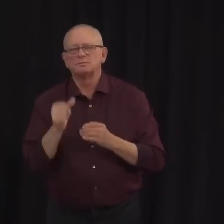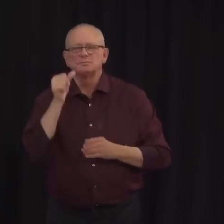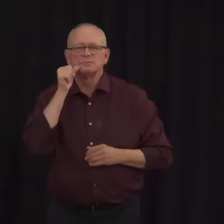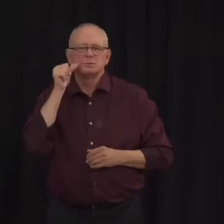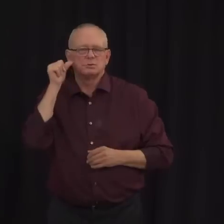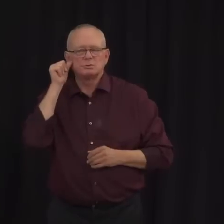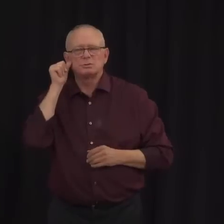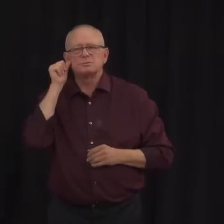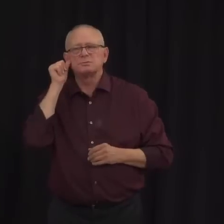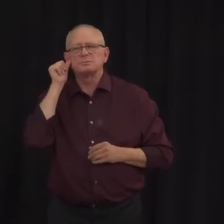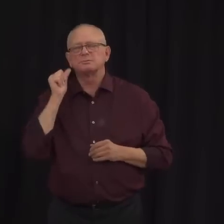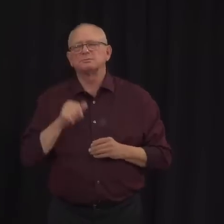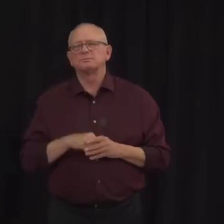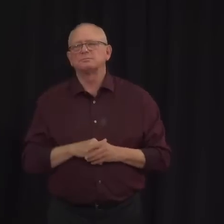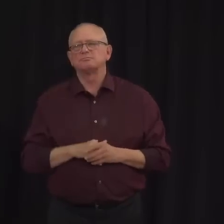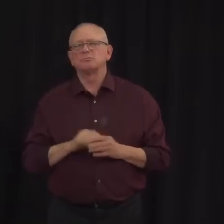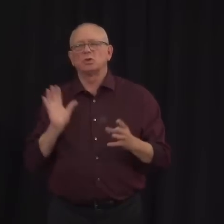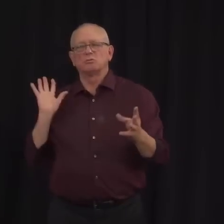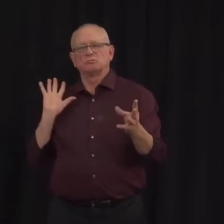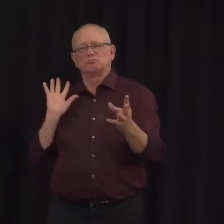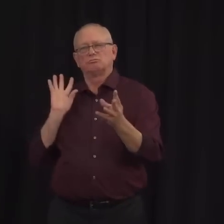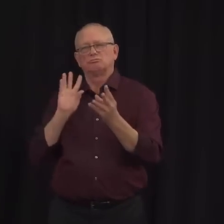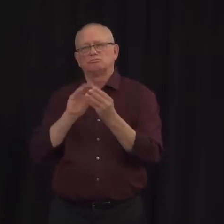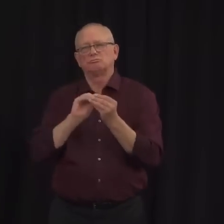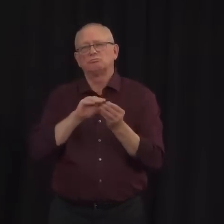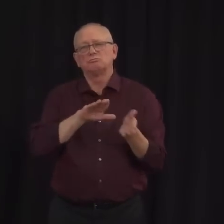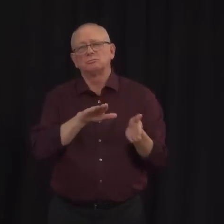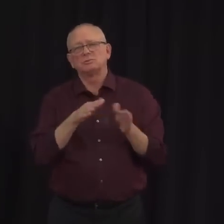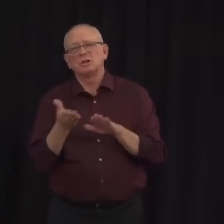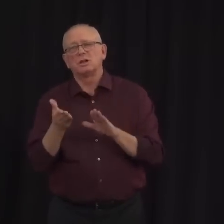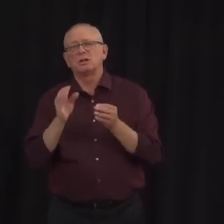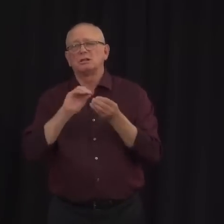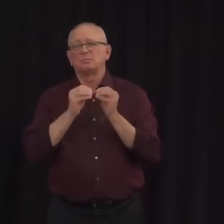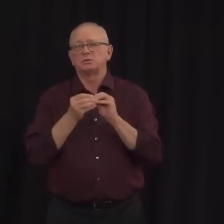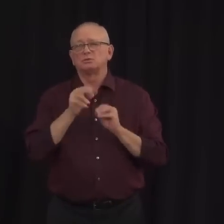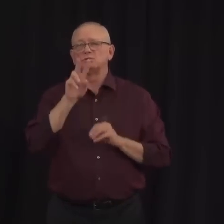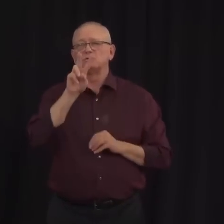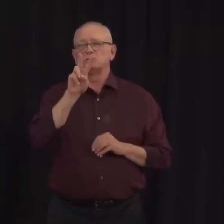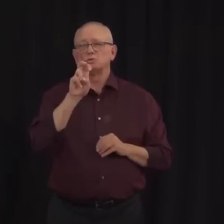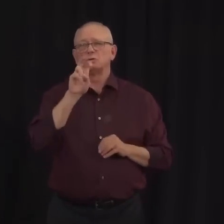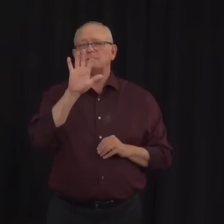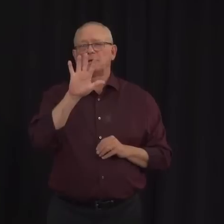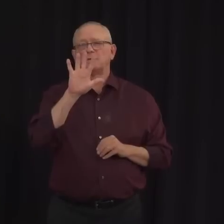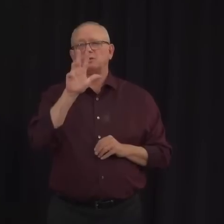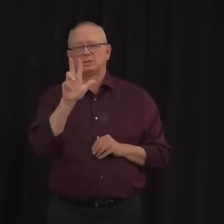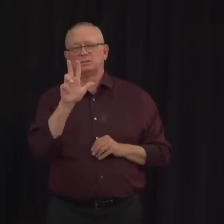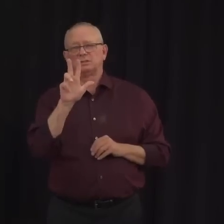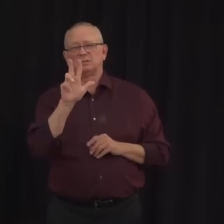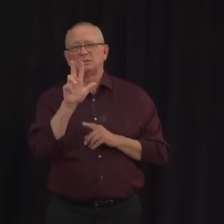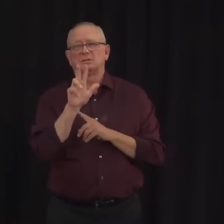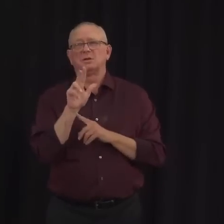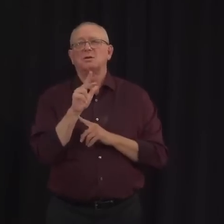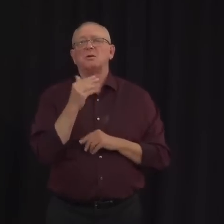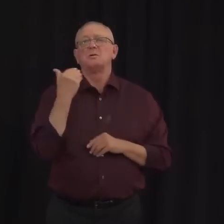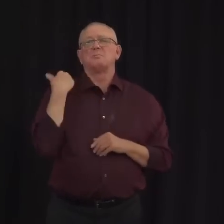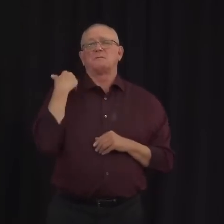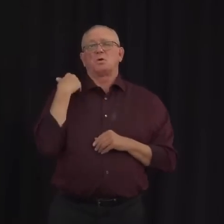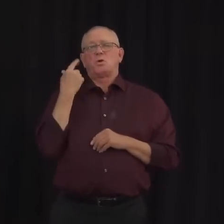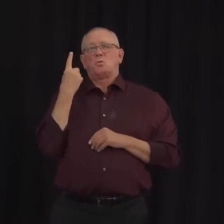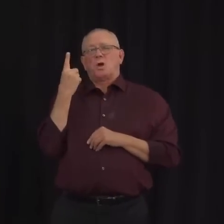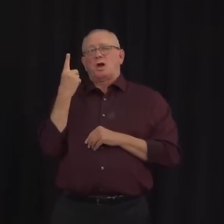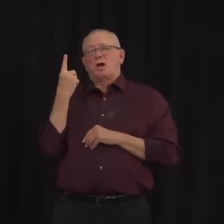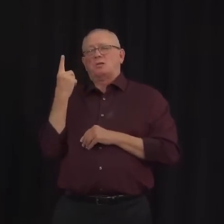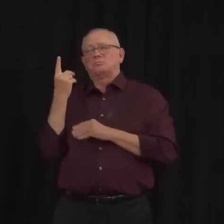The total number of COVID-19 deaths remains unchanged at 253 as one previously announced death has been